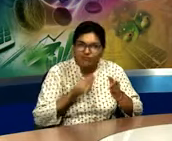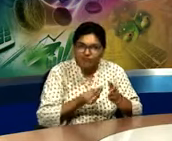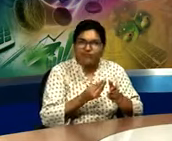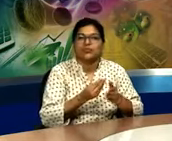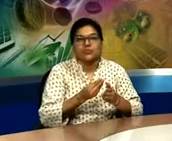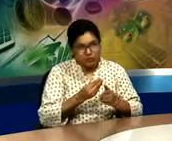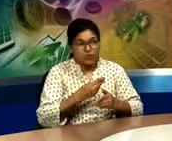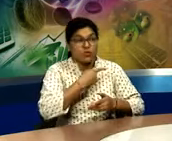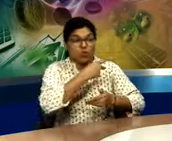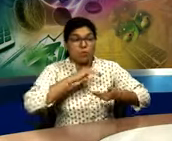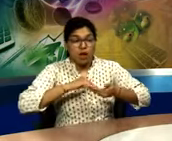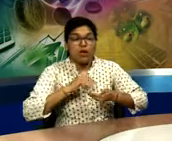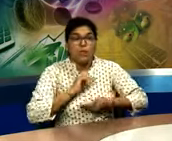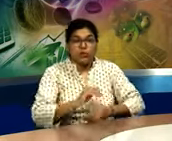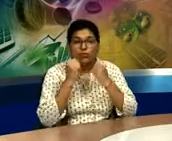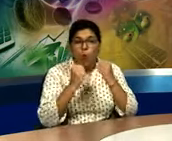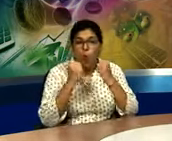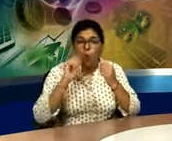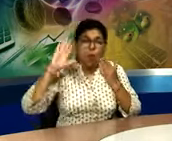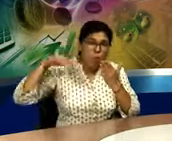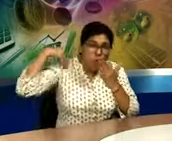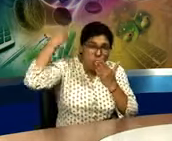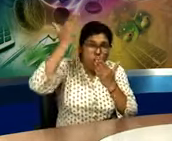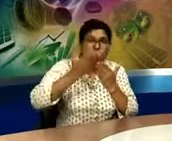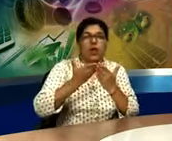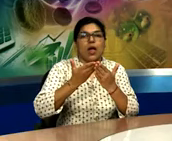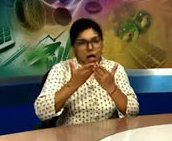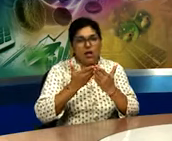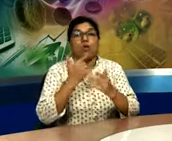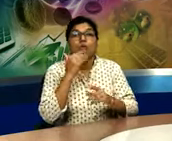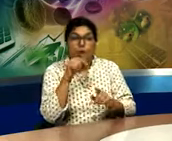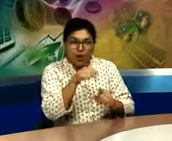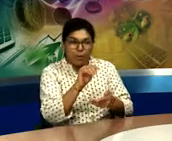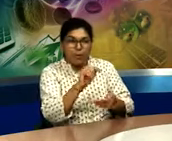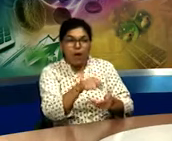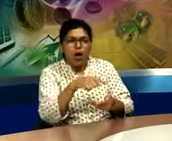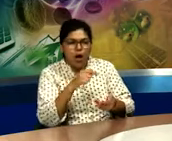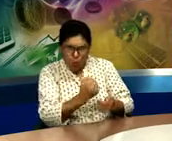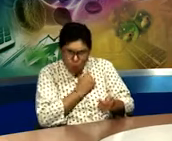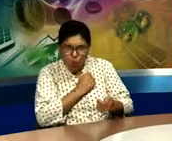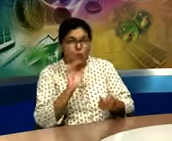another child to their own home and taking care of their child is known as adoption.